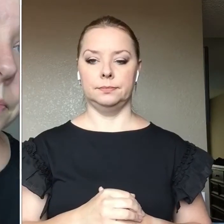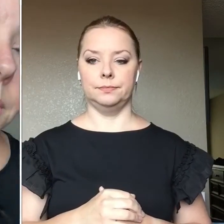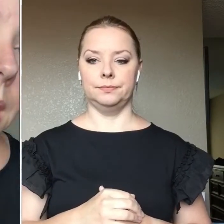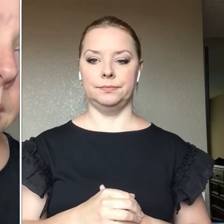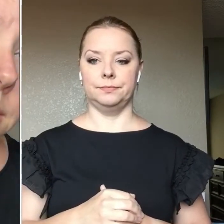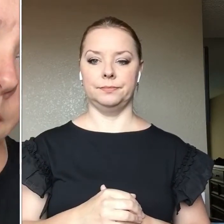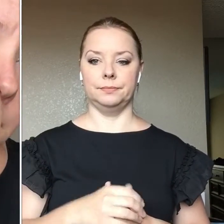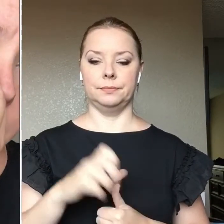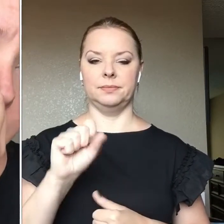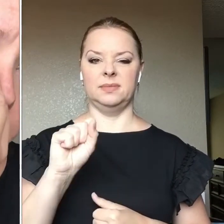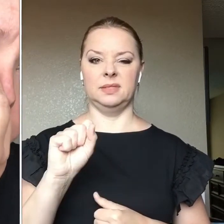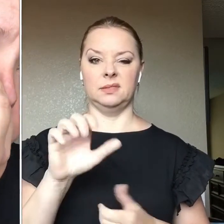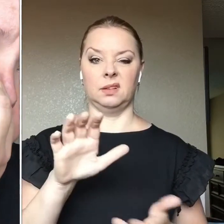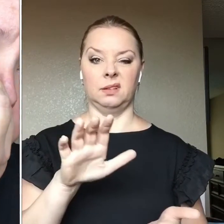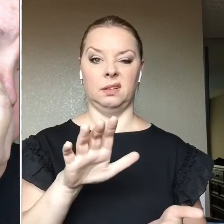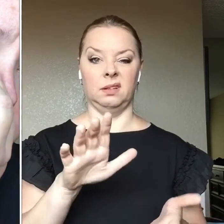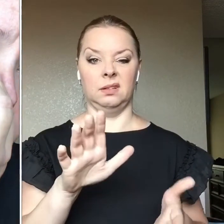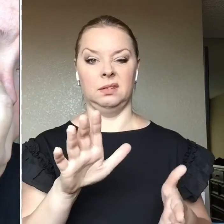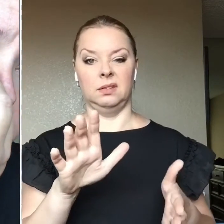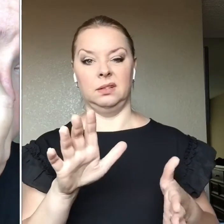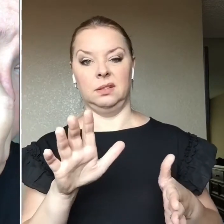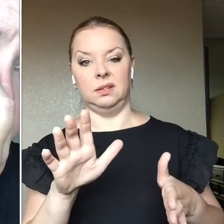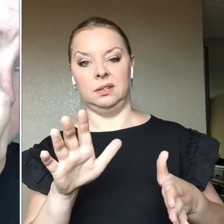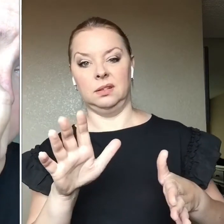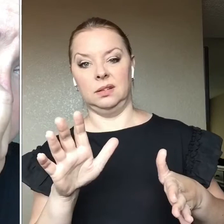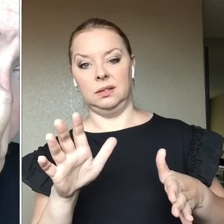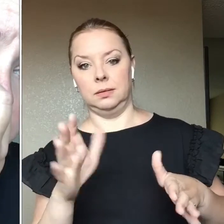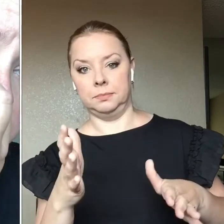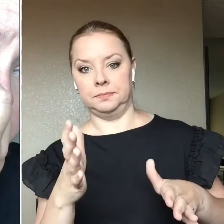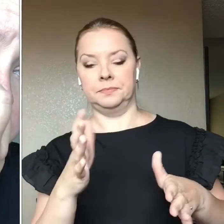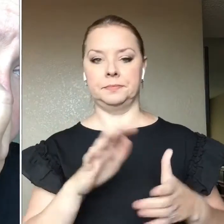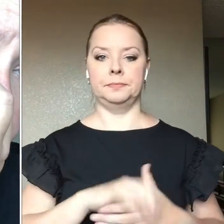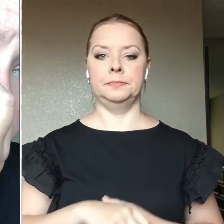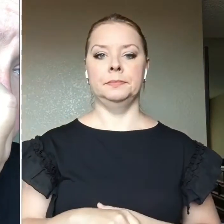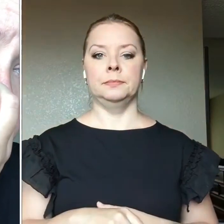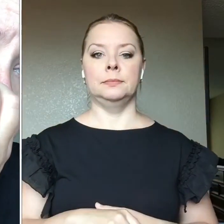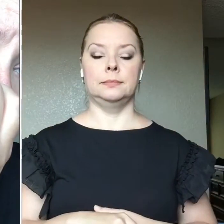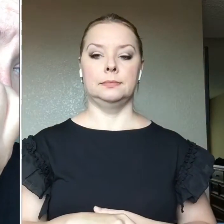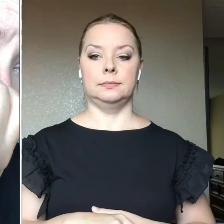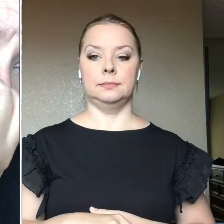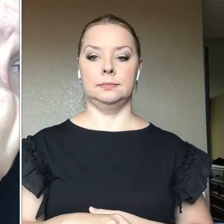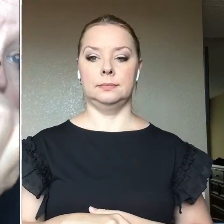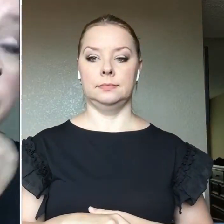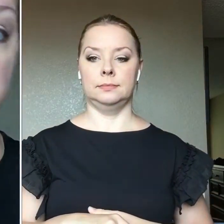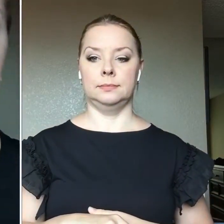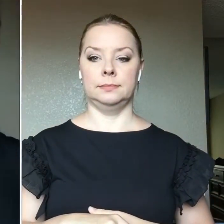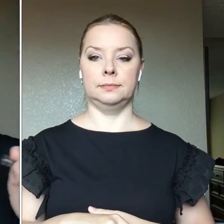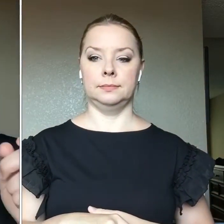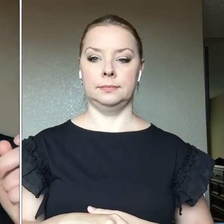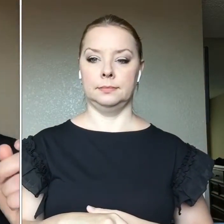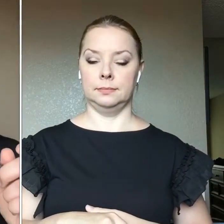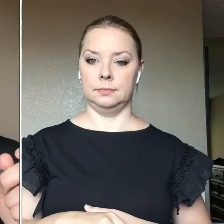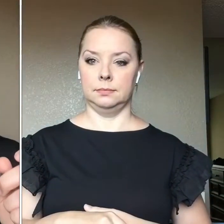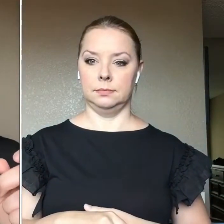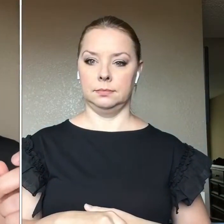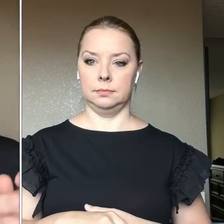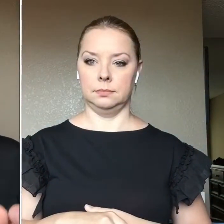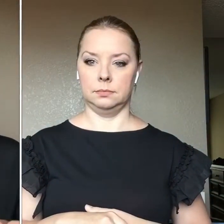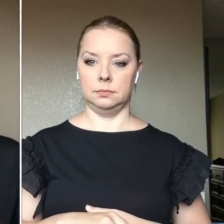Yeah, it's not, um, probably needs to be